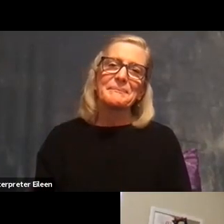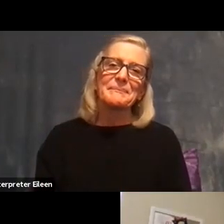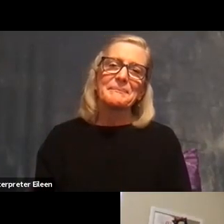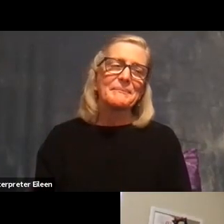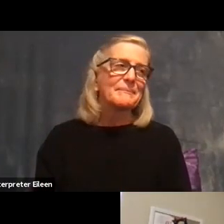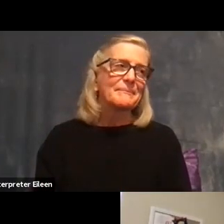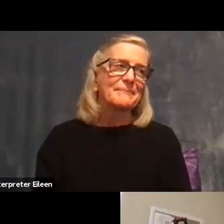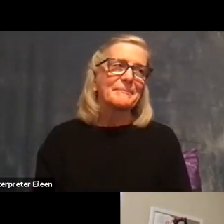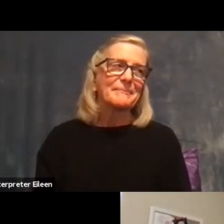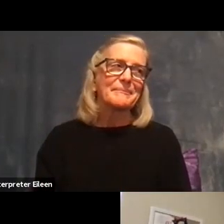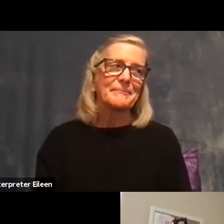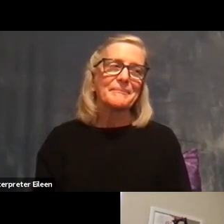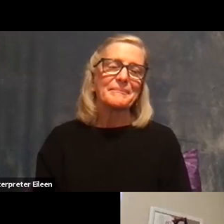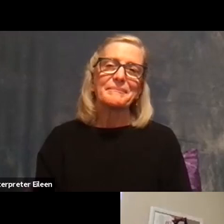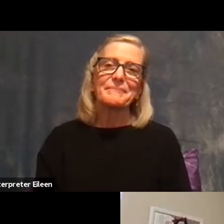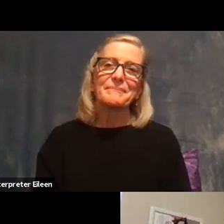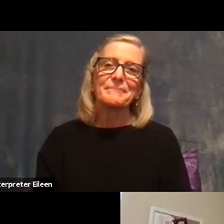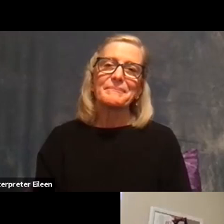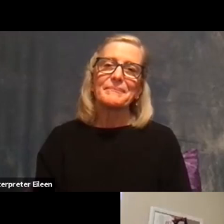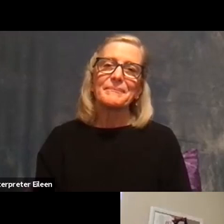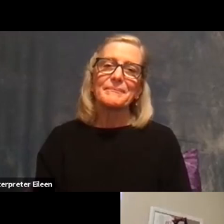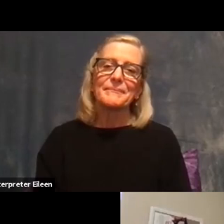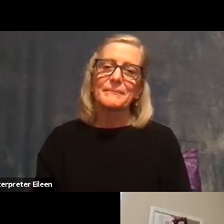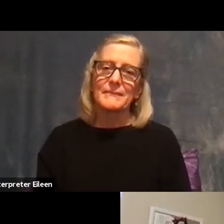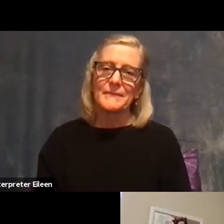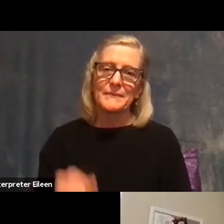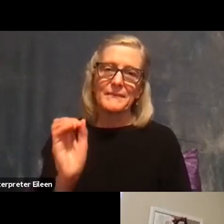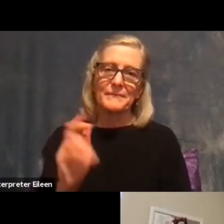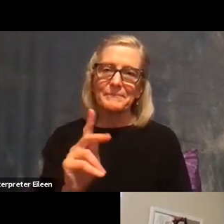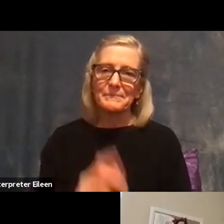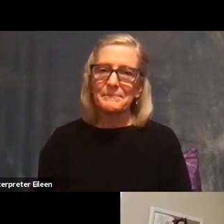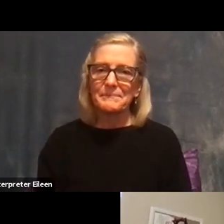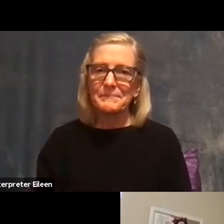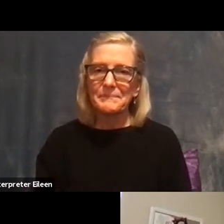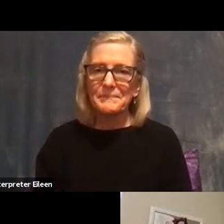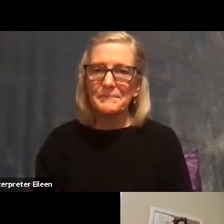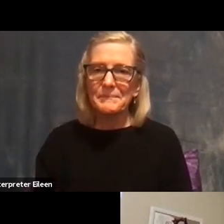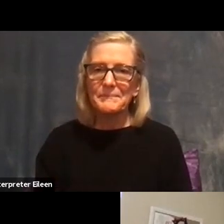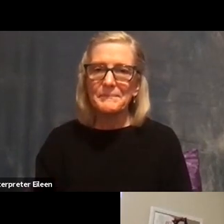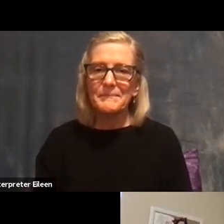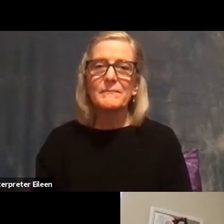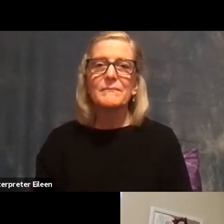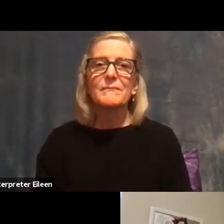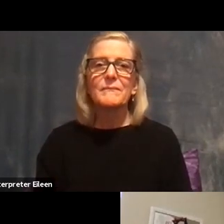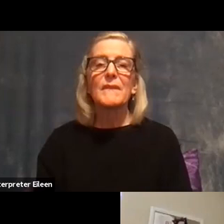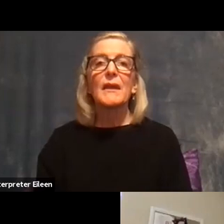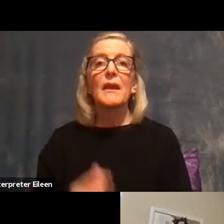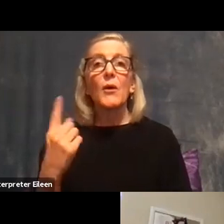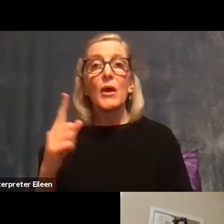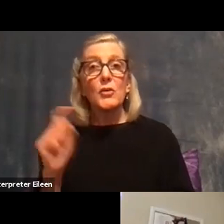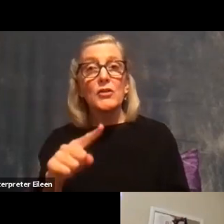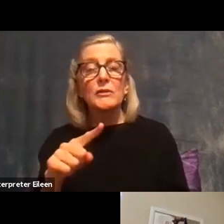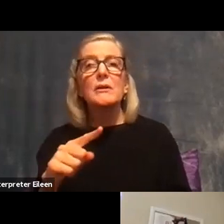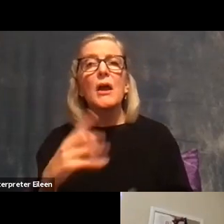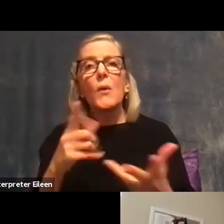Here we go. All right. So we have one question submitted what does the